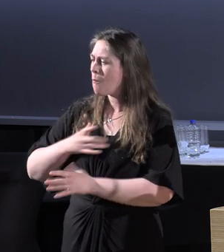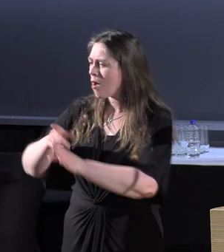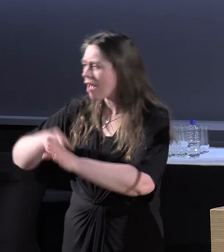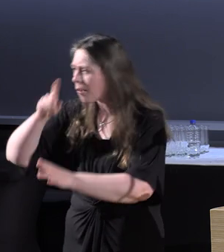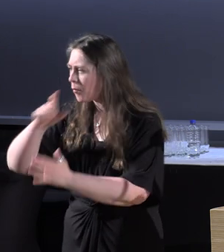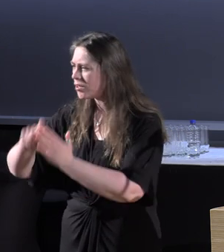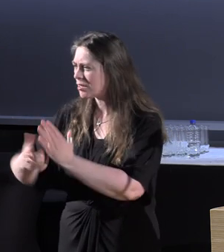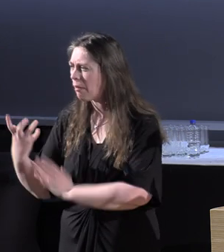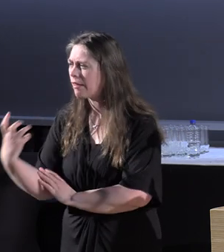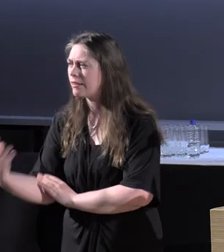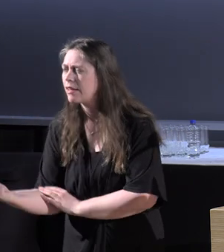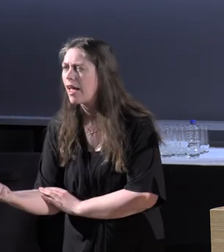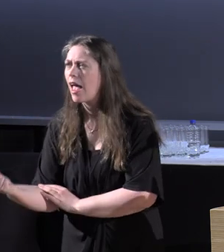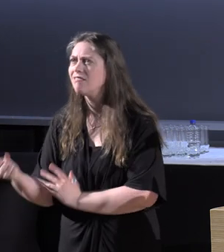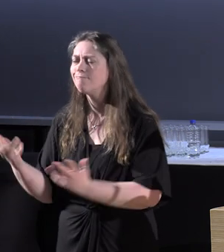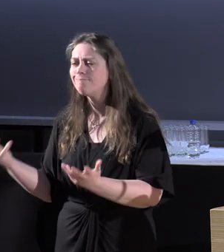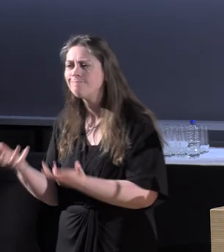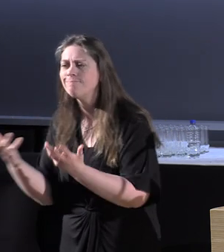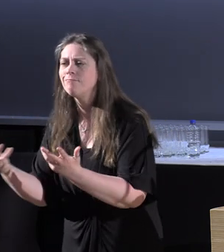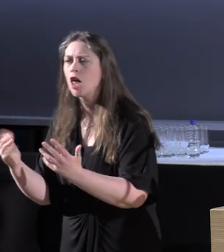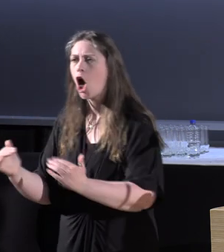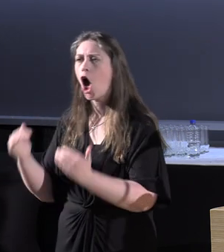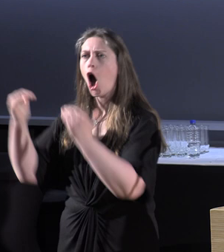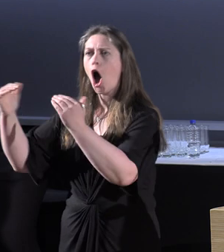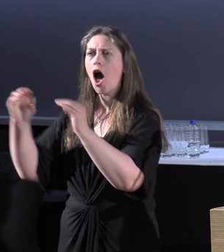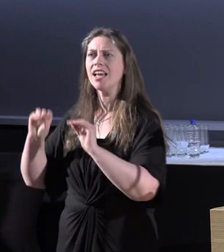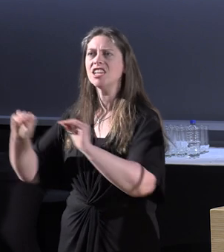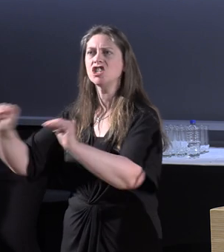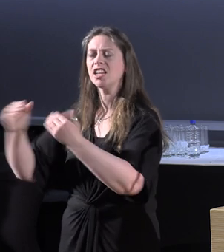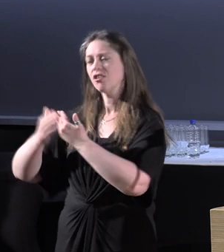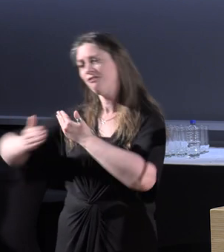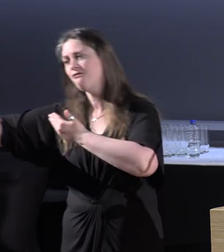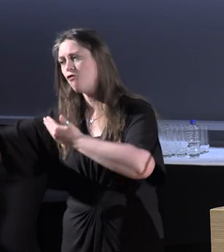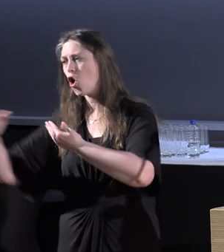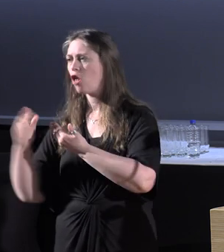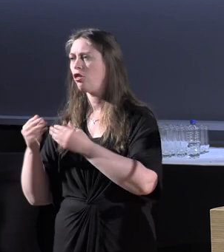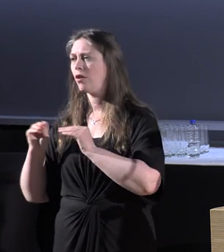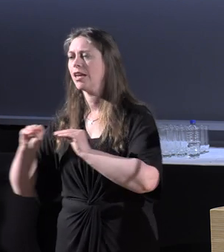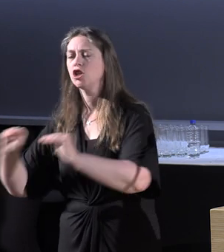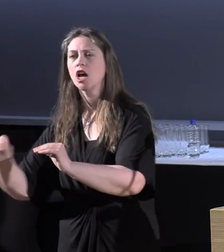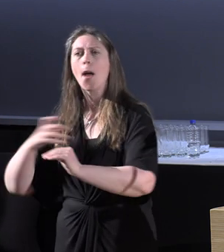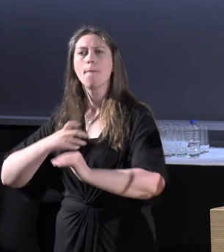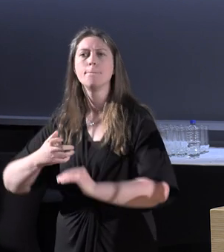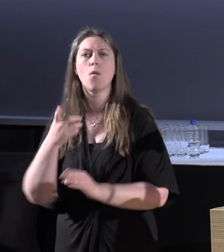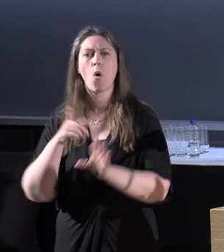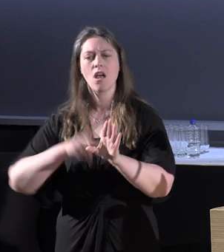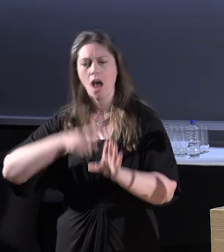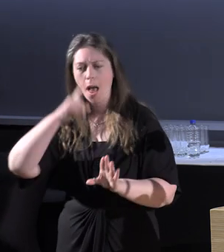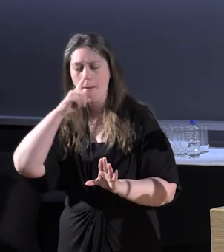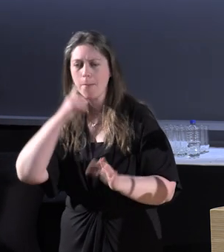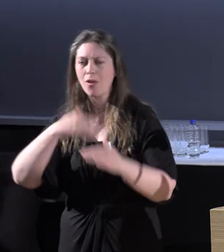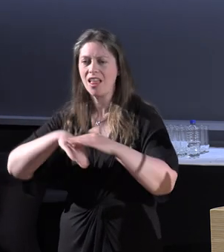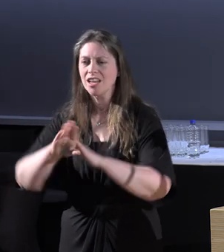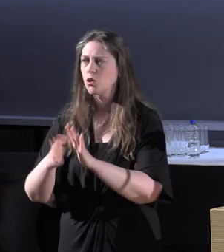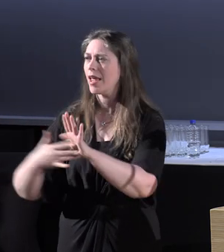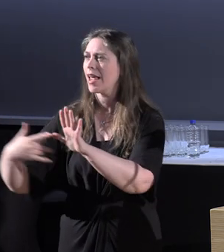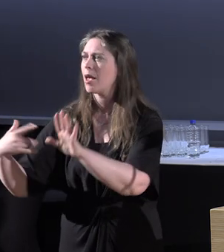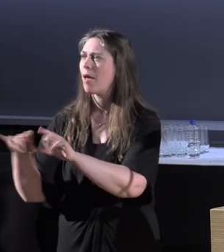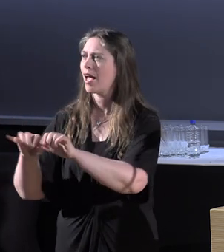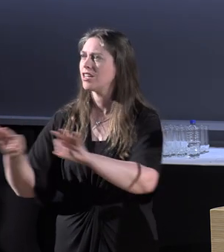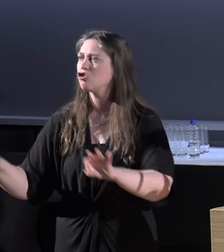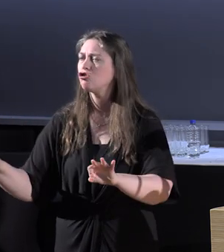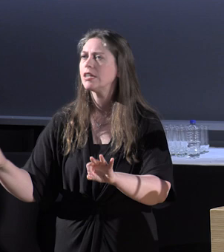with disabilities into higher and further education? How can we get more young people into master's degrees,